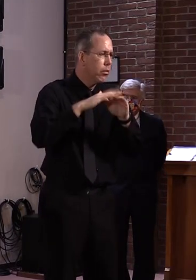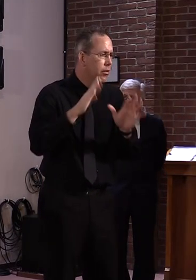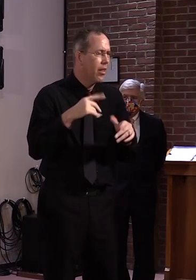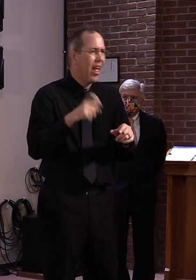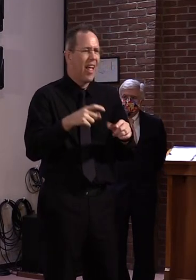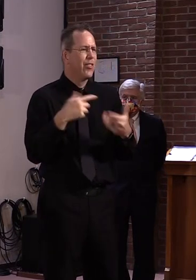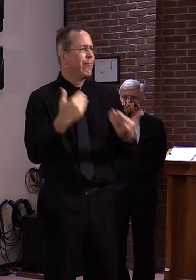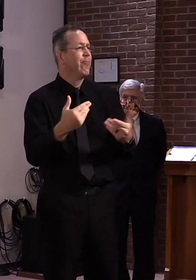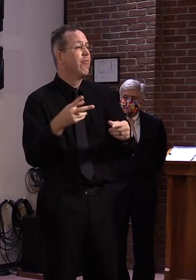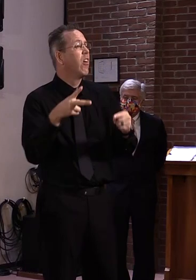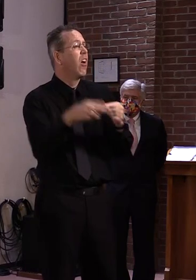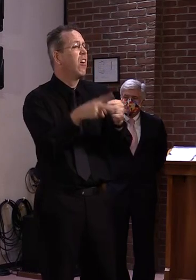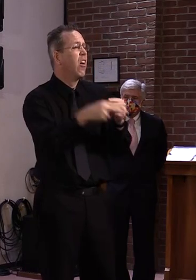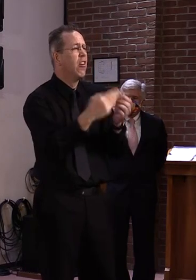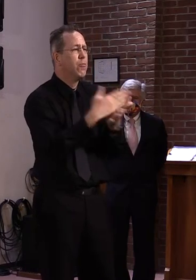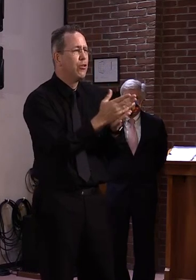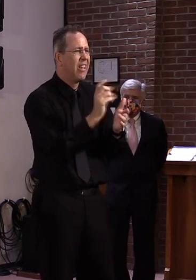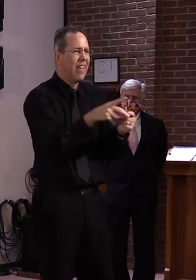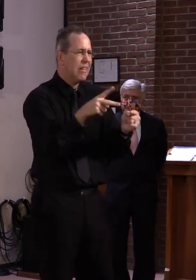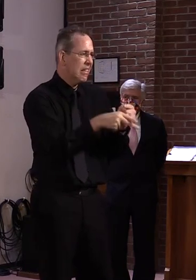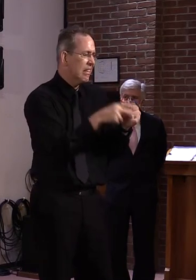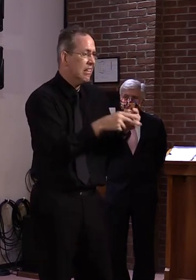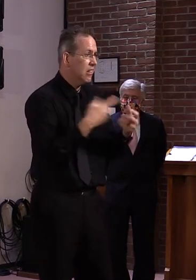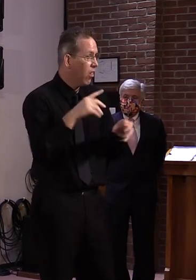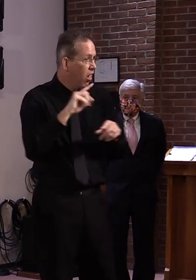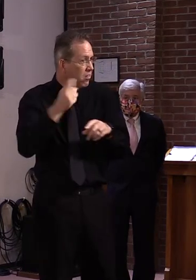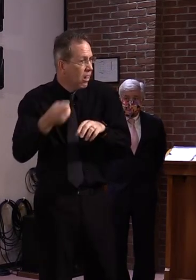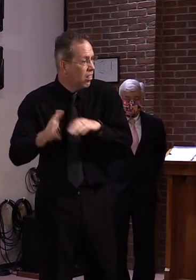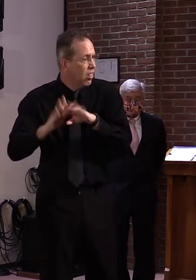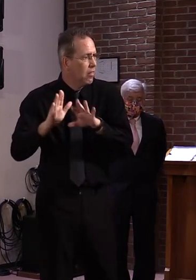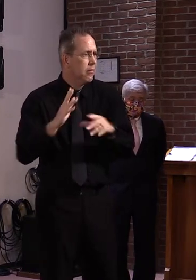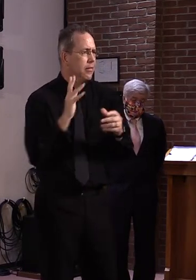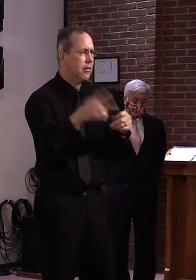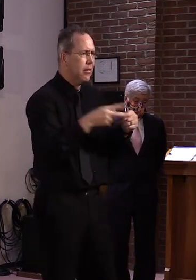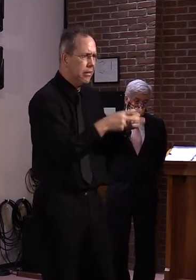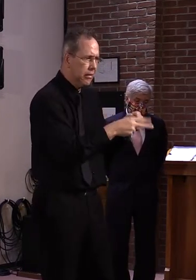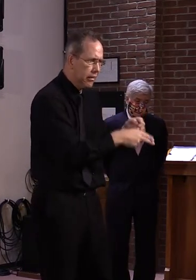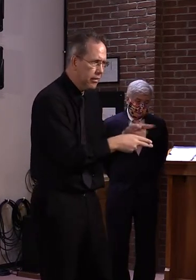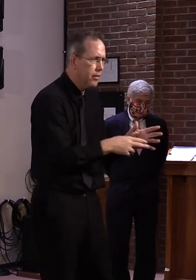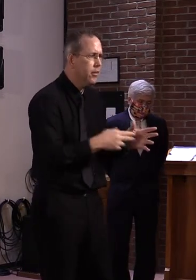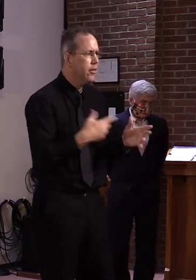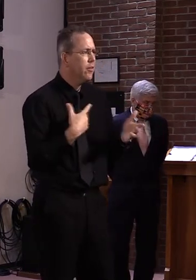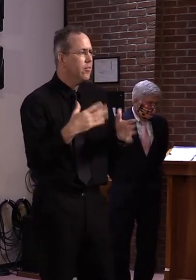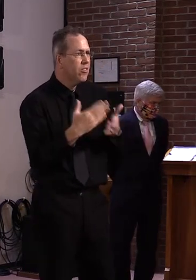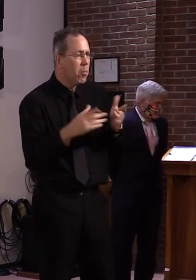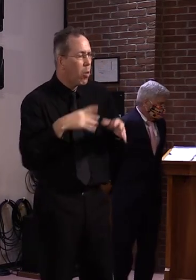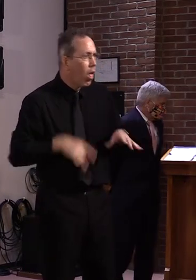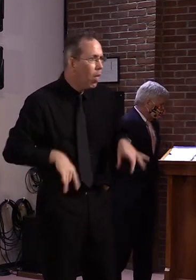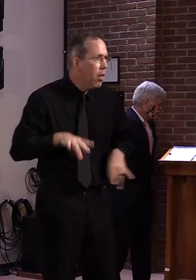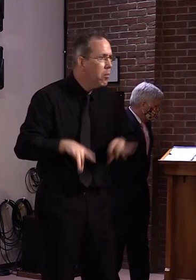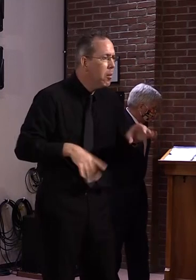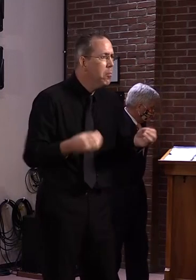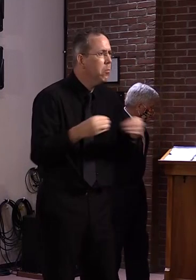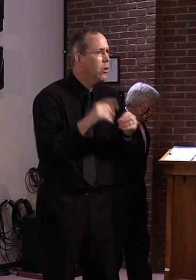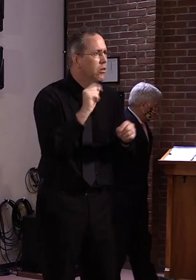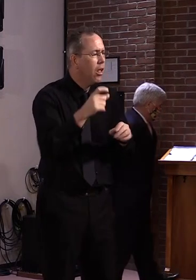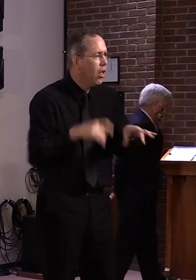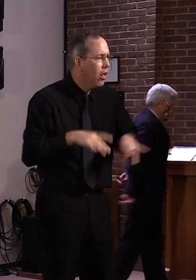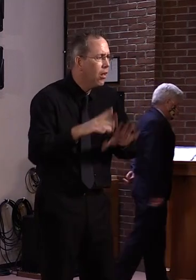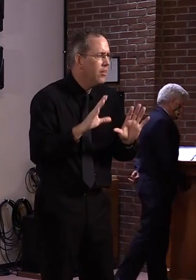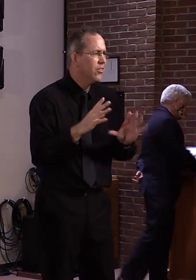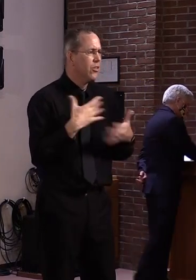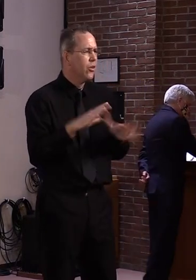and asking Vermonters to do more during especially during this time, this economic crisis that we're facing